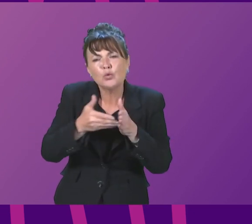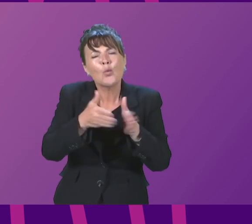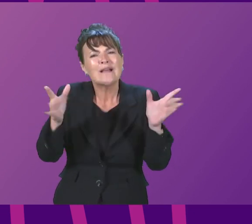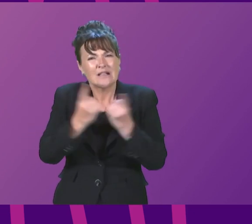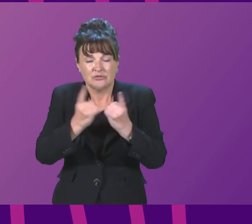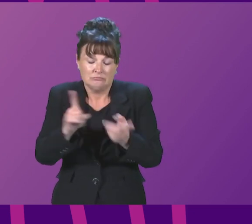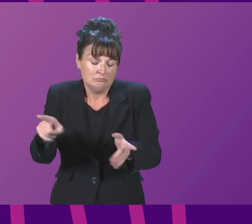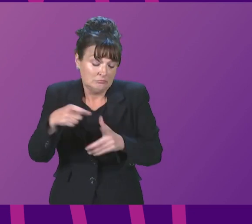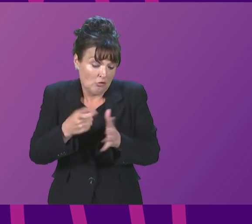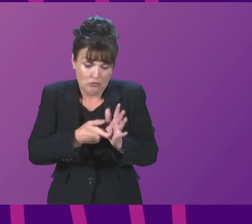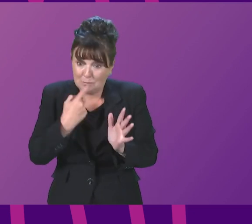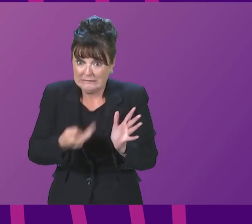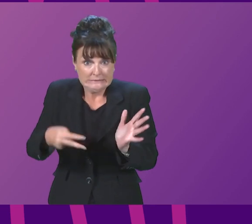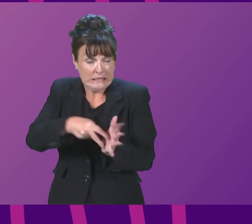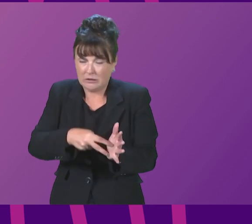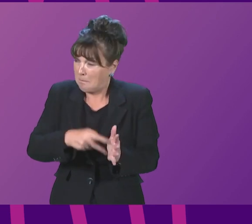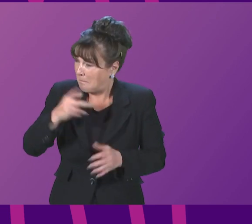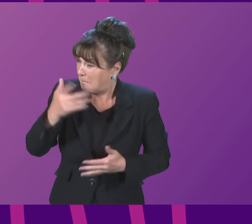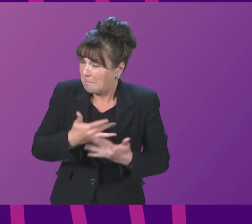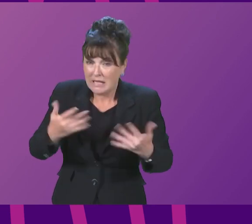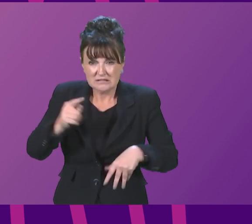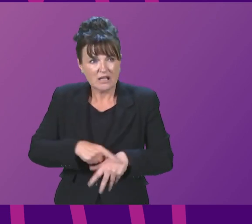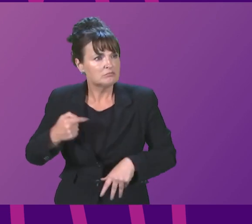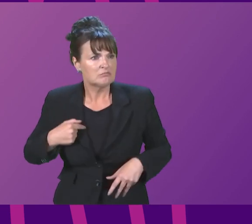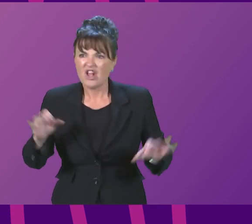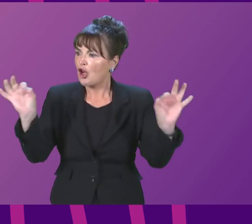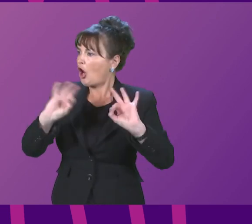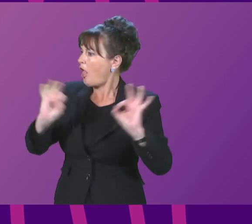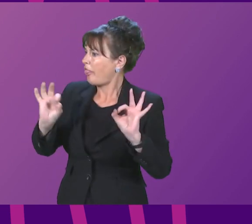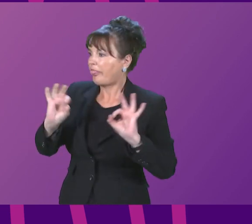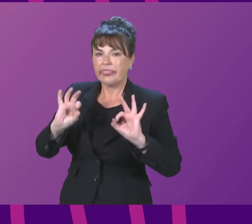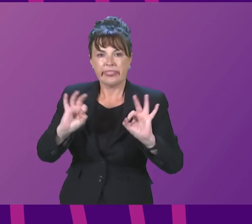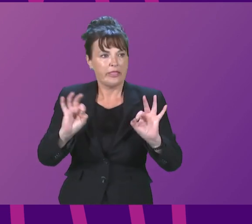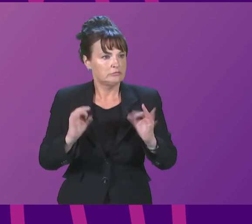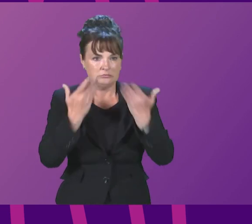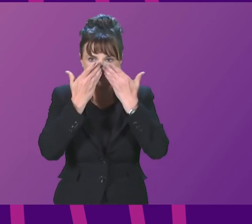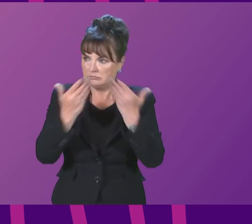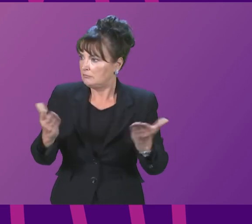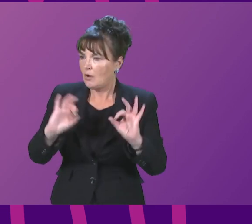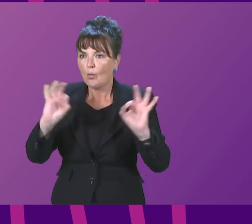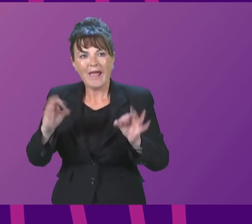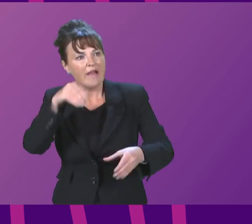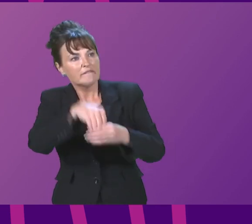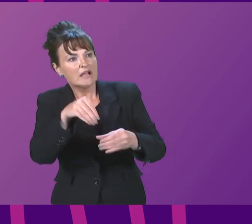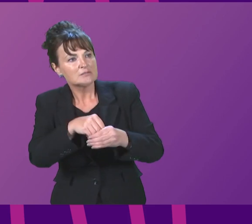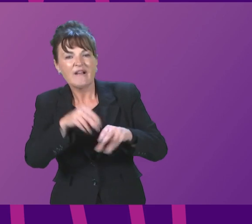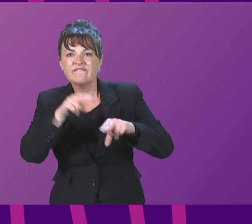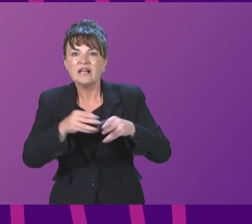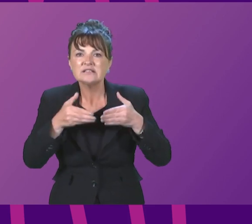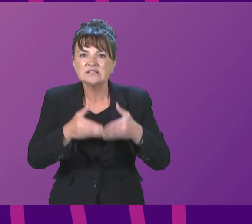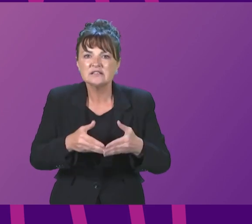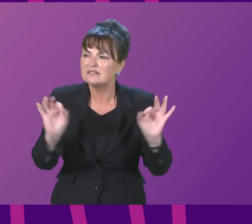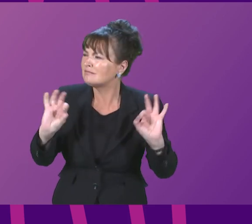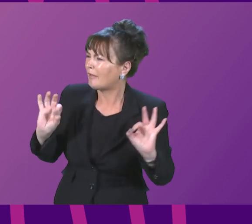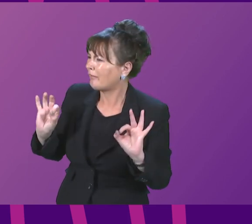stood up here, and I think it is quite staggering, and says there's nothing to show for the investment in Ferguson's shipyard. I don't